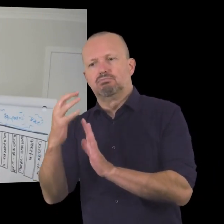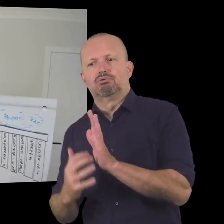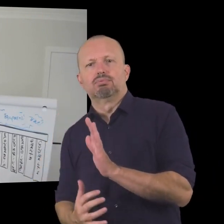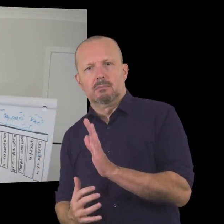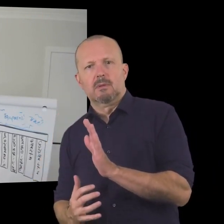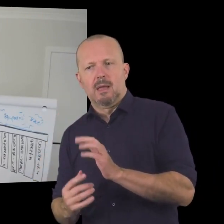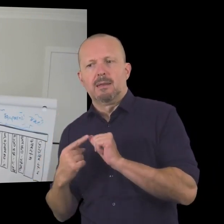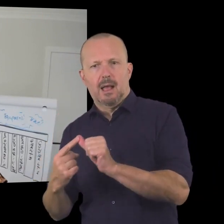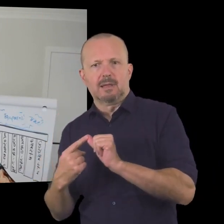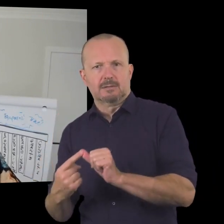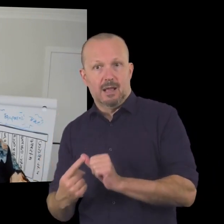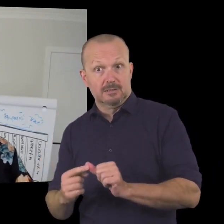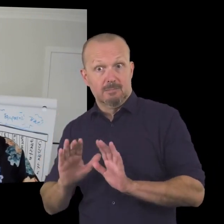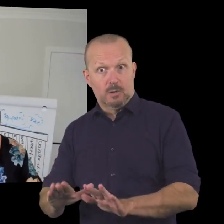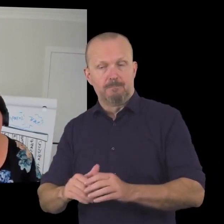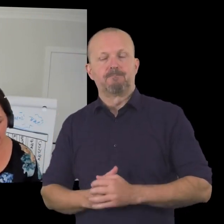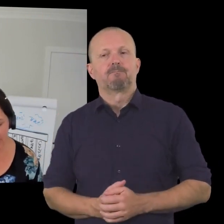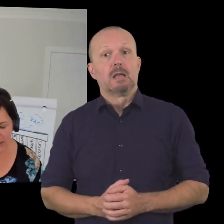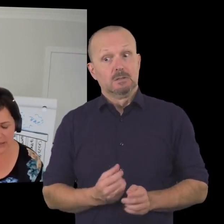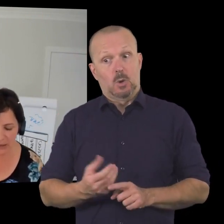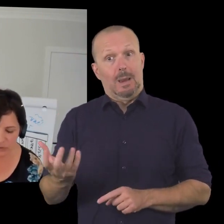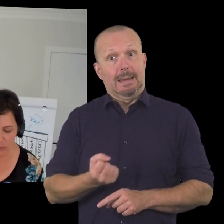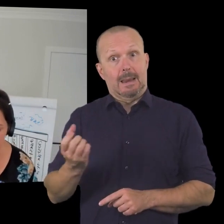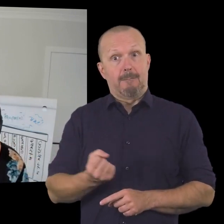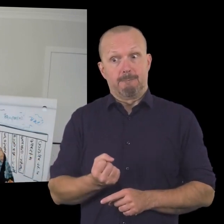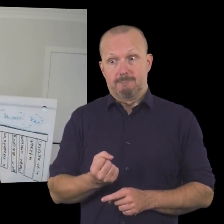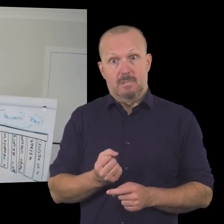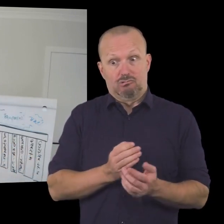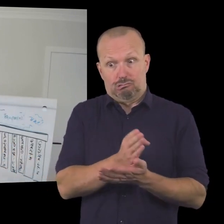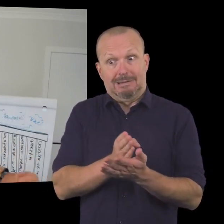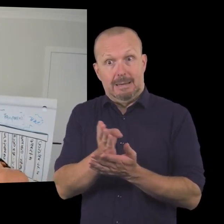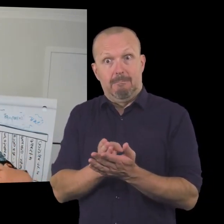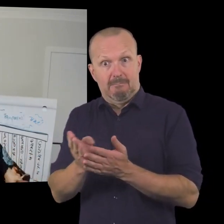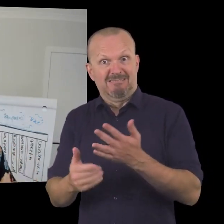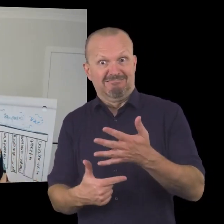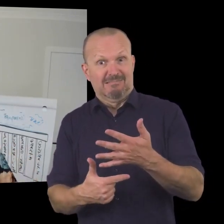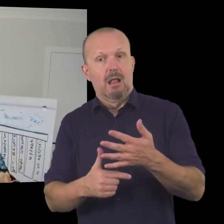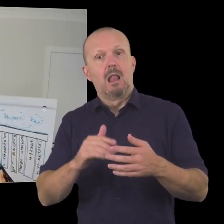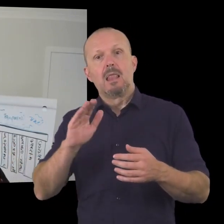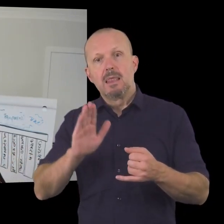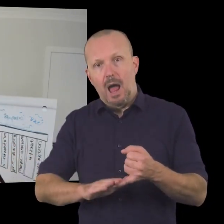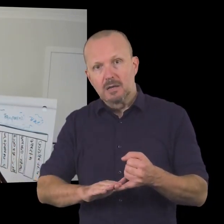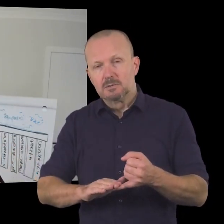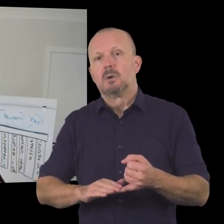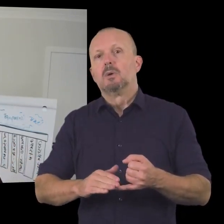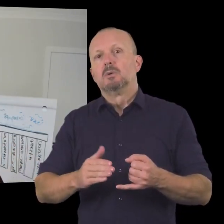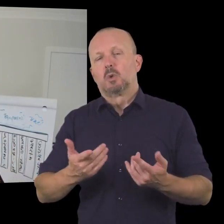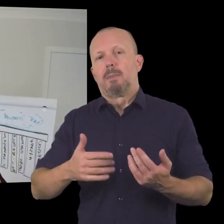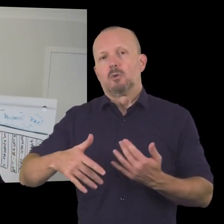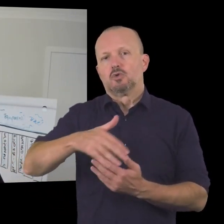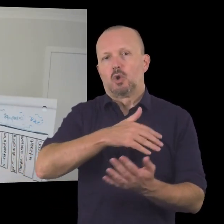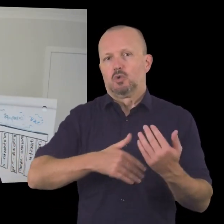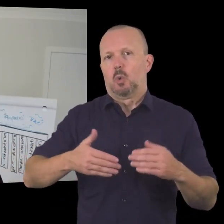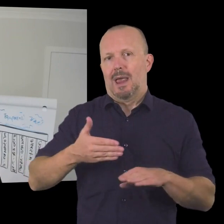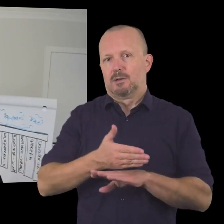with the notes that come from the session uh but the one last income stream i wanted to tap on or tap into touch on is a social